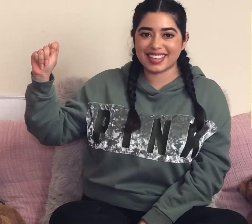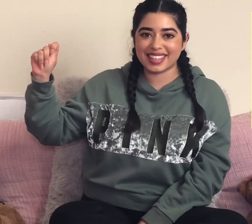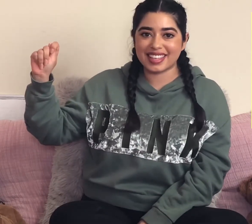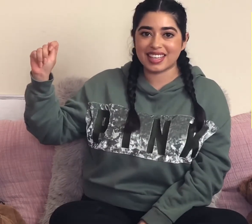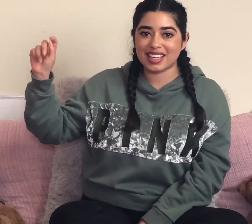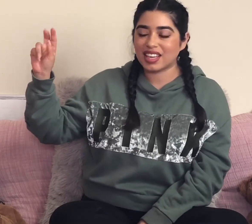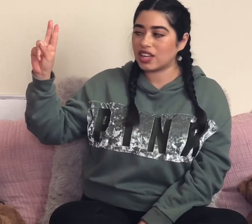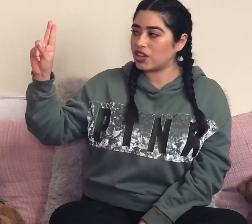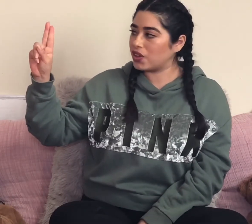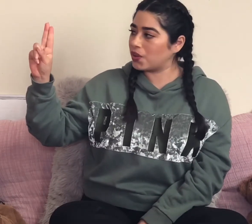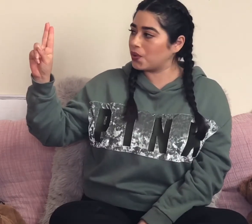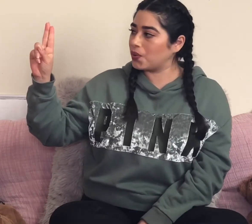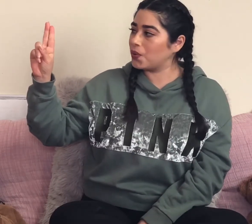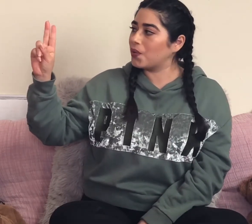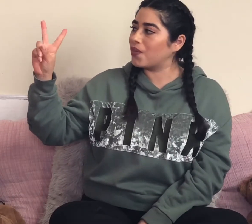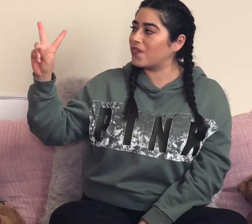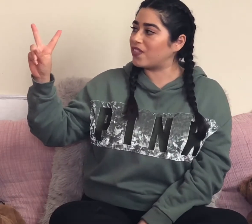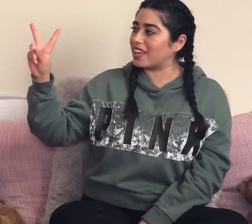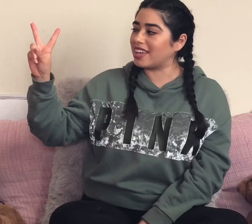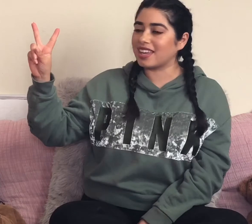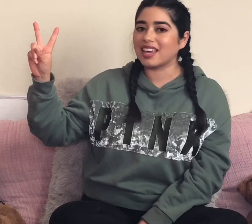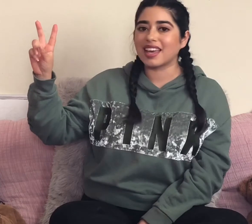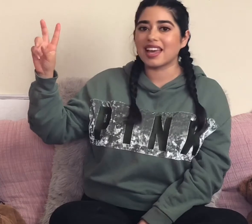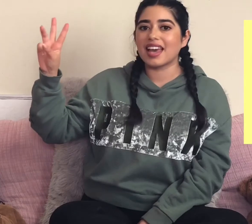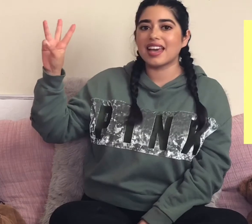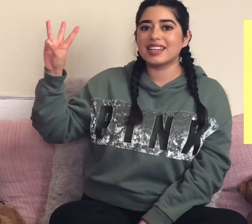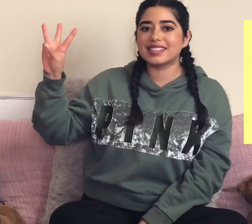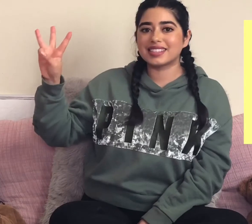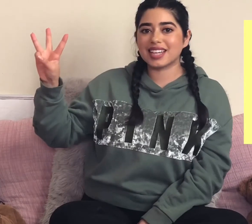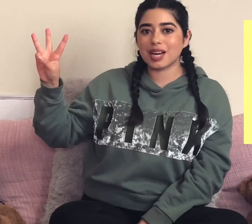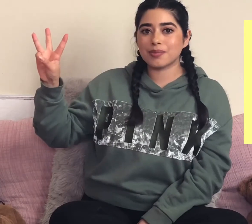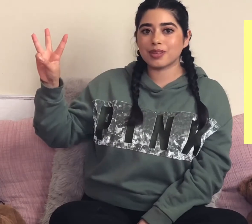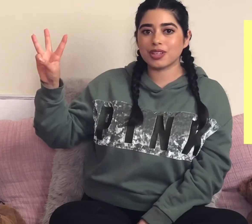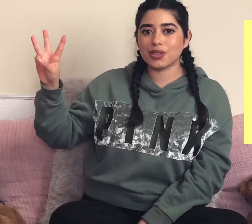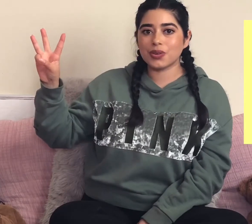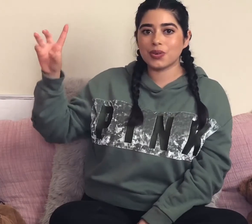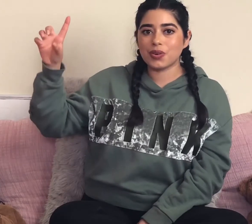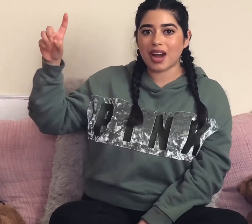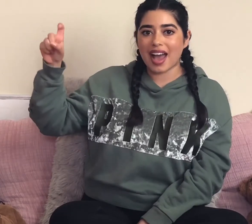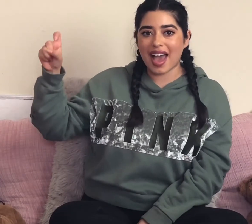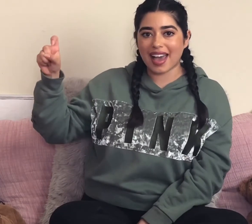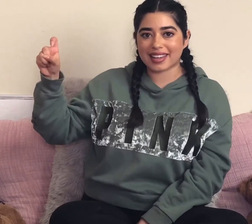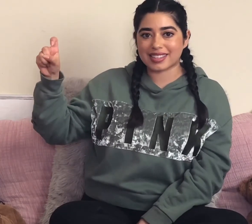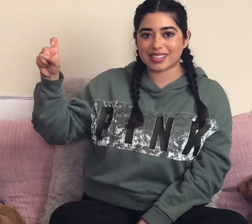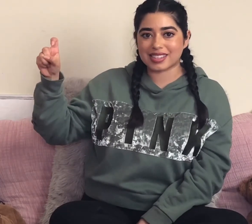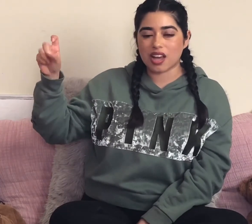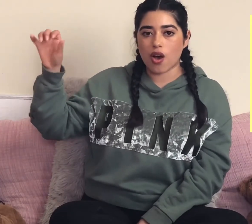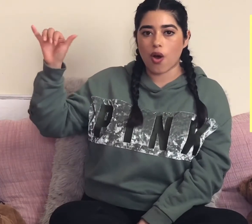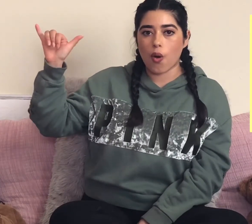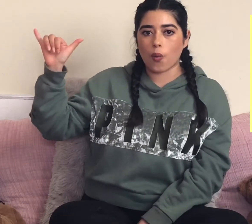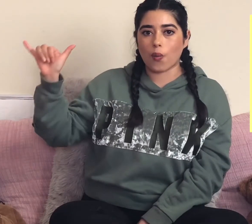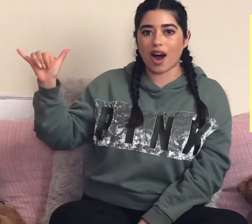U B W X Y